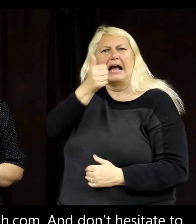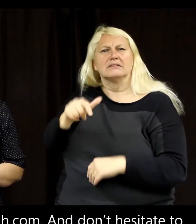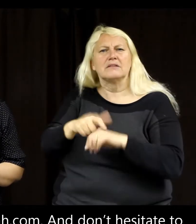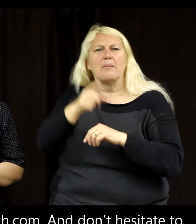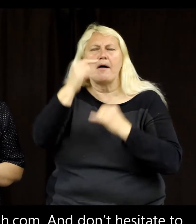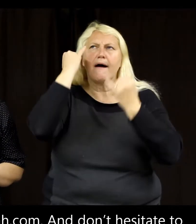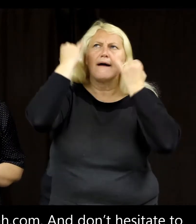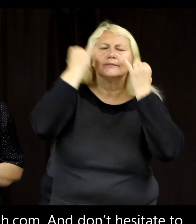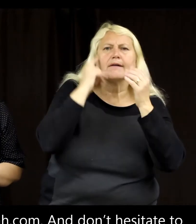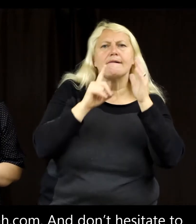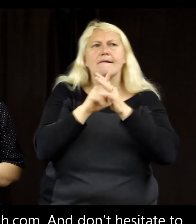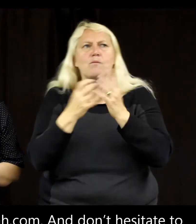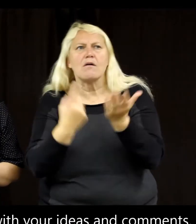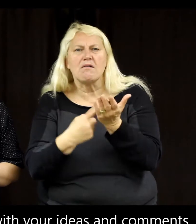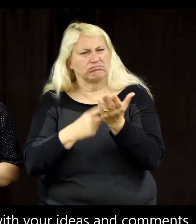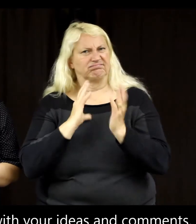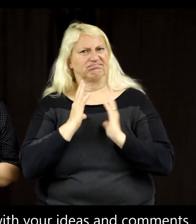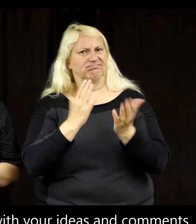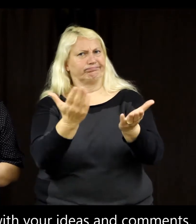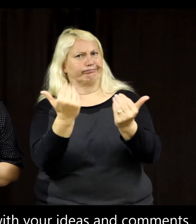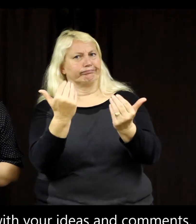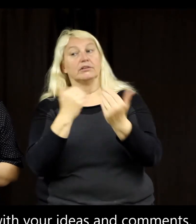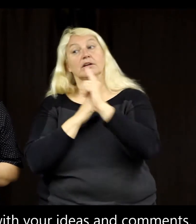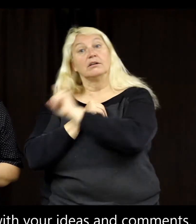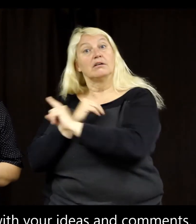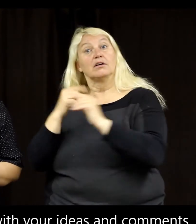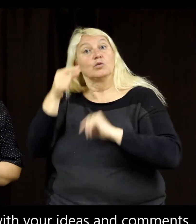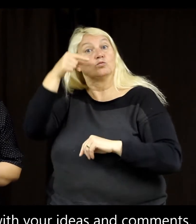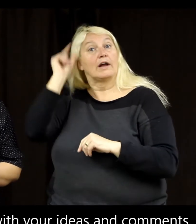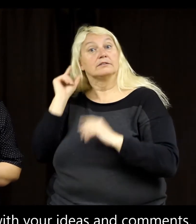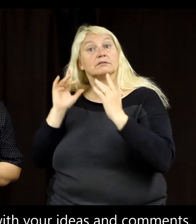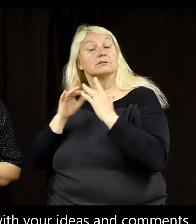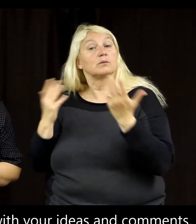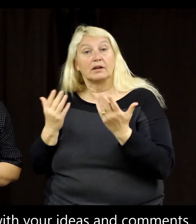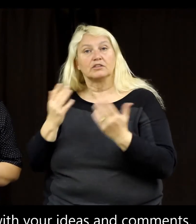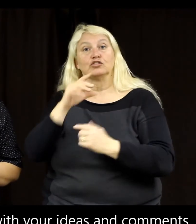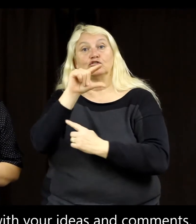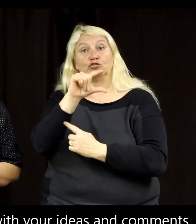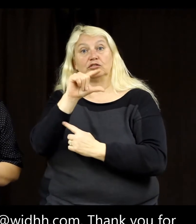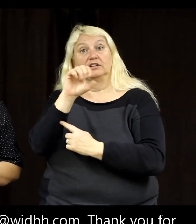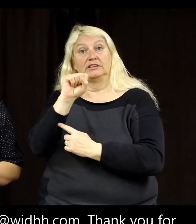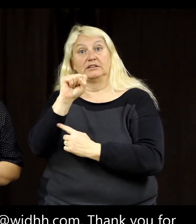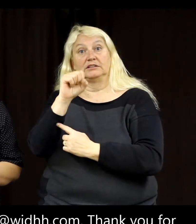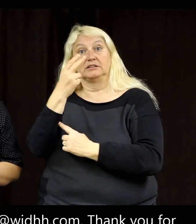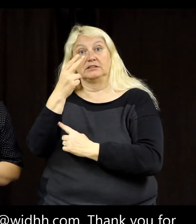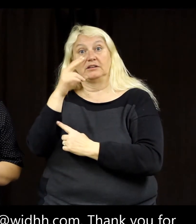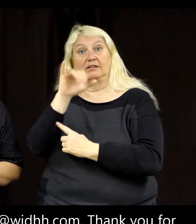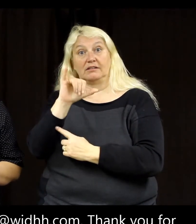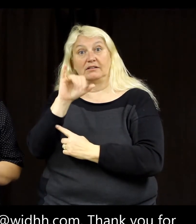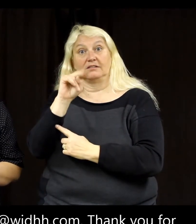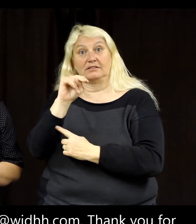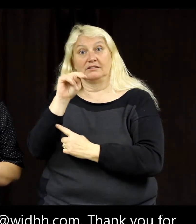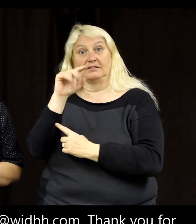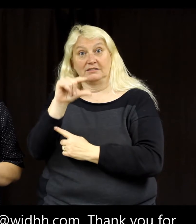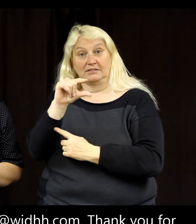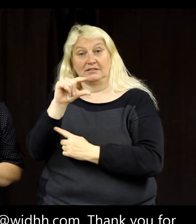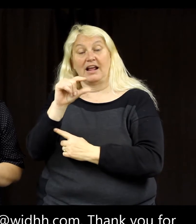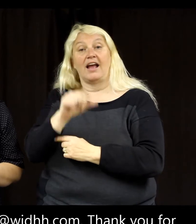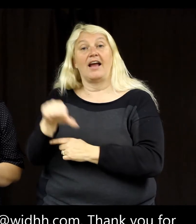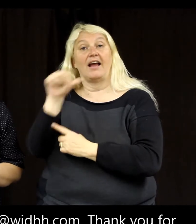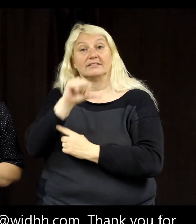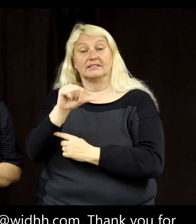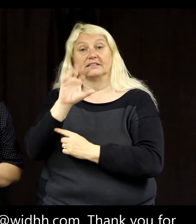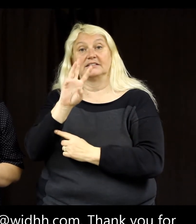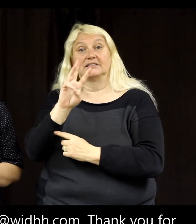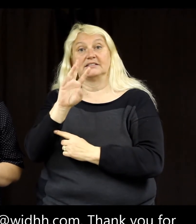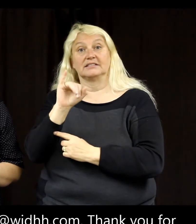ideas and comments. My email is G-S-H-Y-N-G at